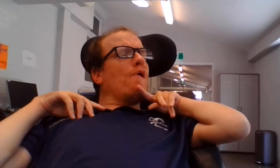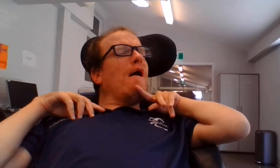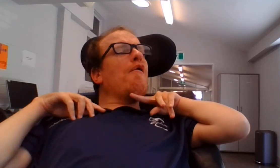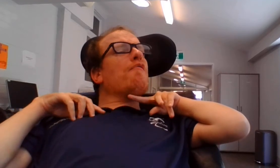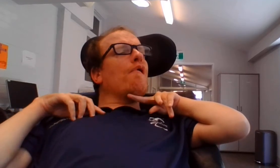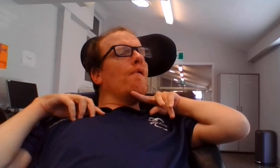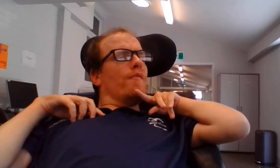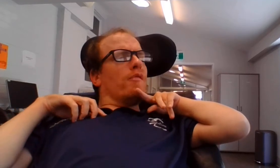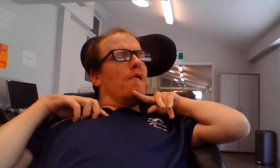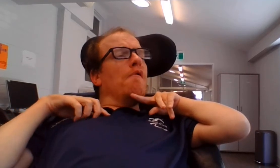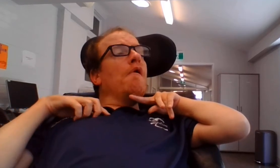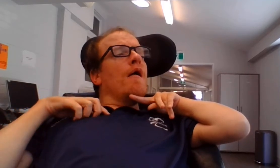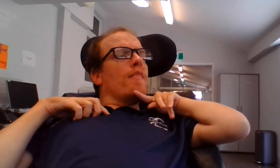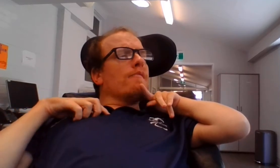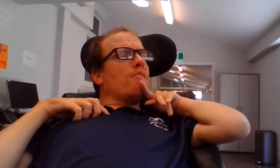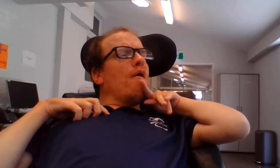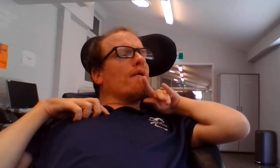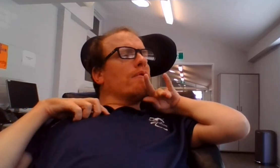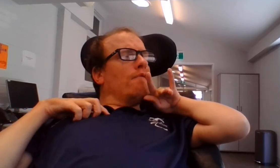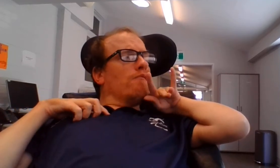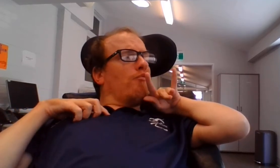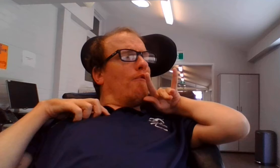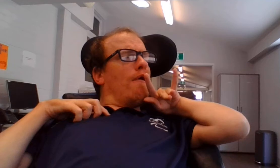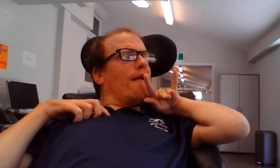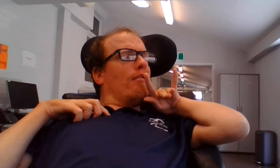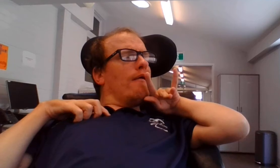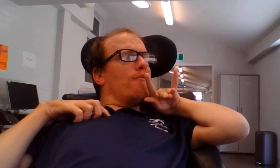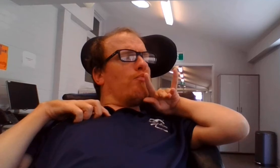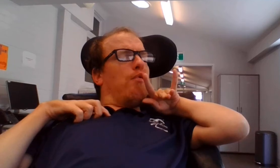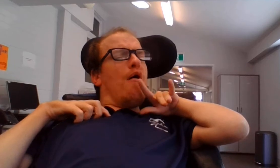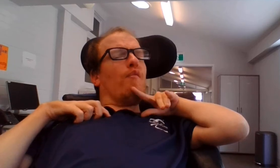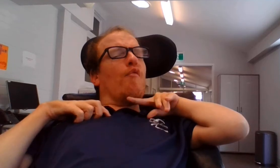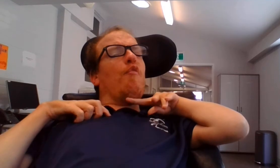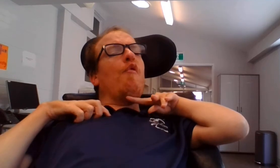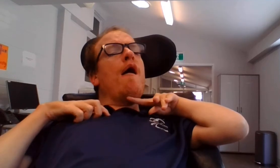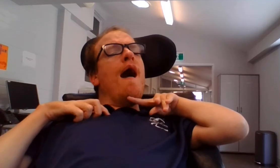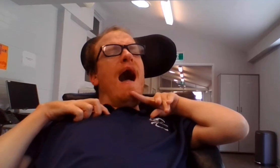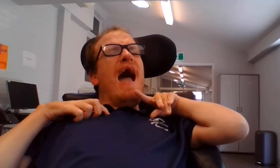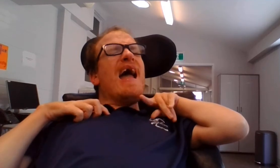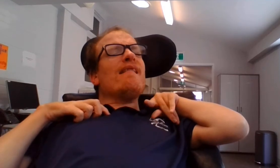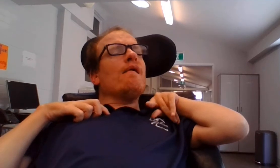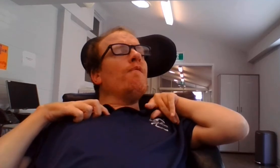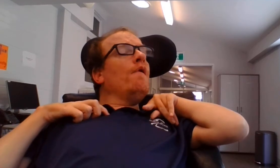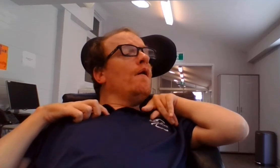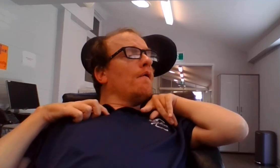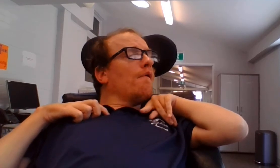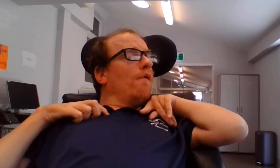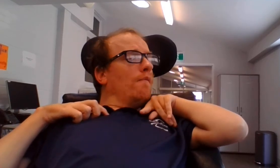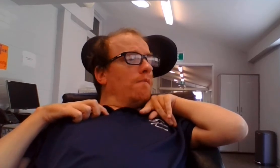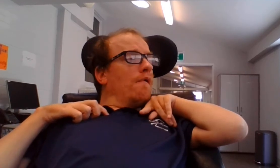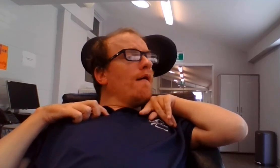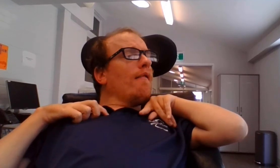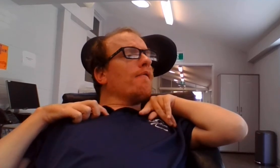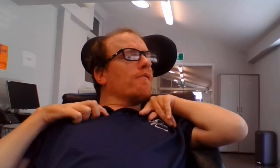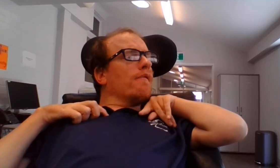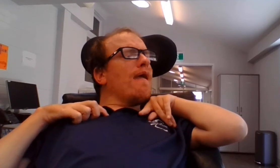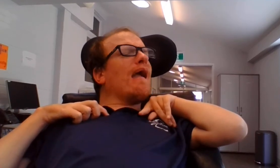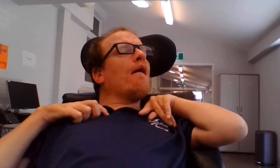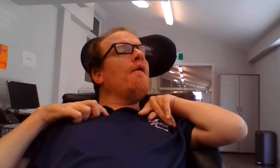child to the doctor as quickly as possible, and if you're really sick,